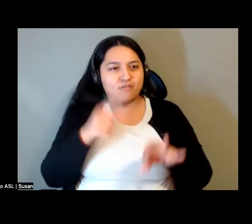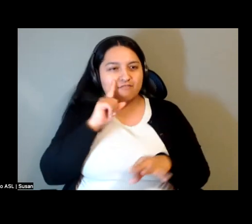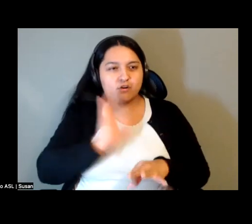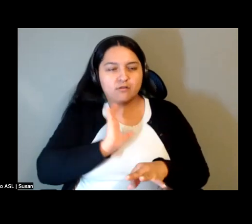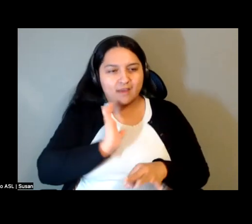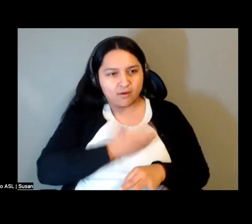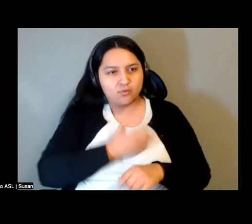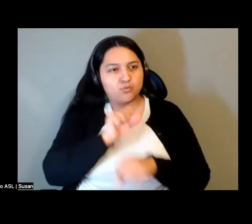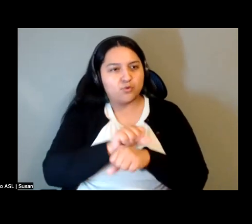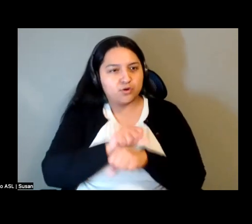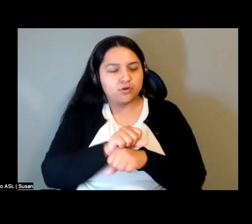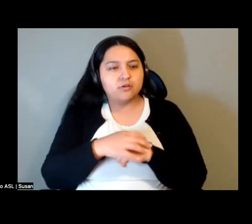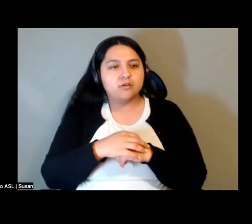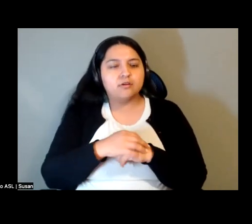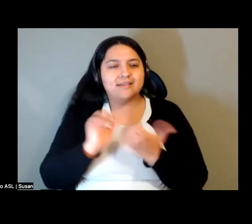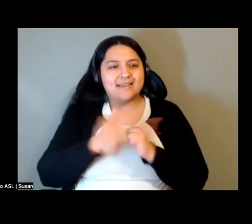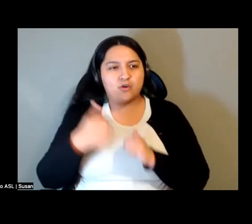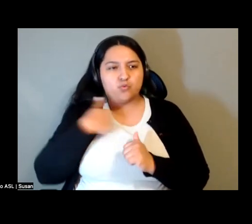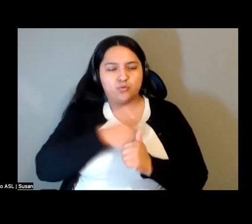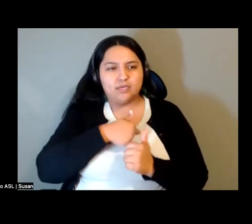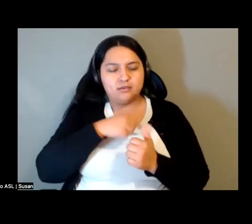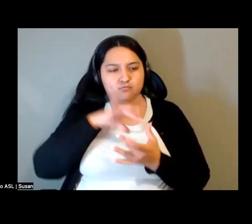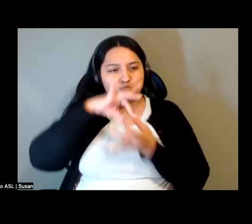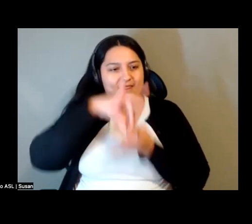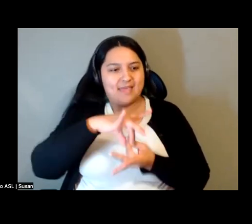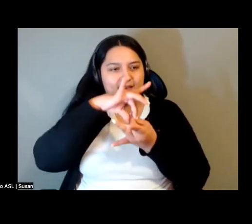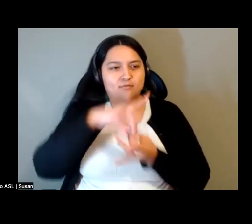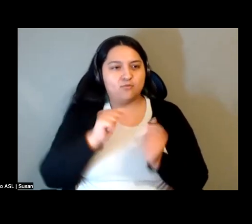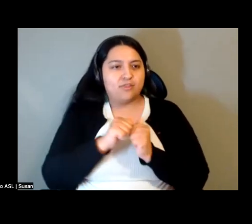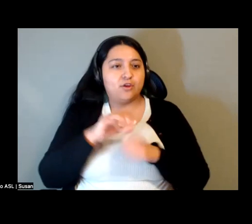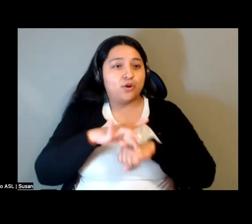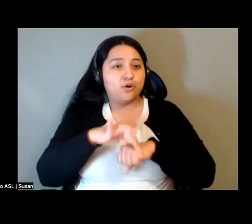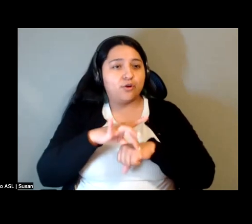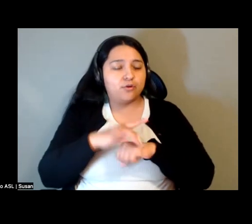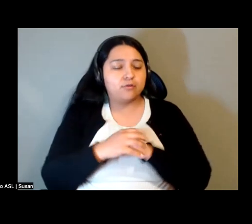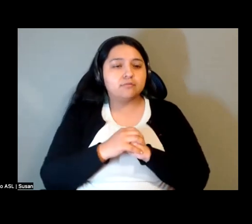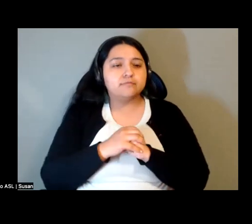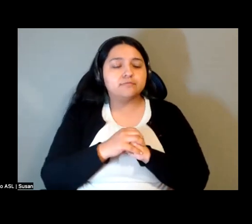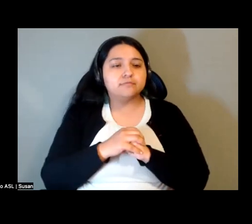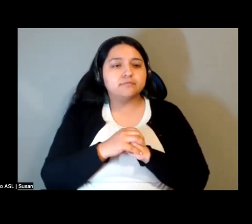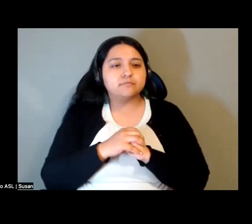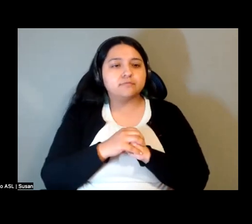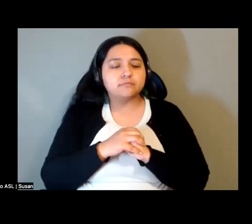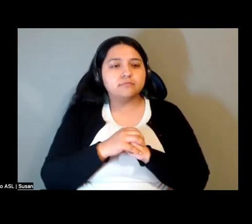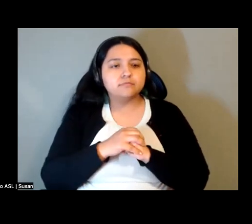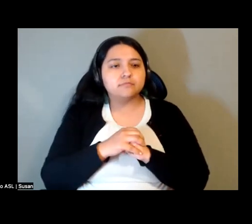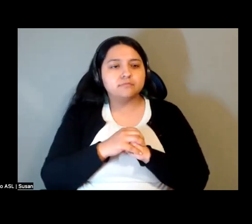methods of production and how we relate to the earth. And then the, the, the various questions around